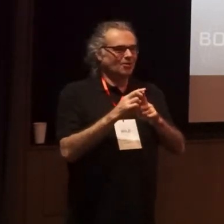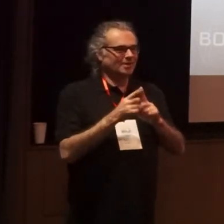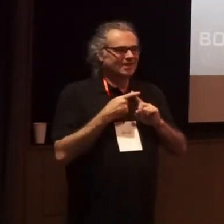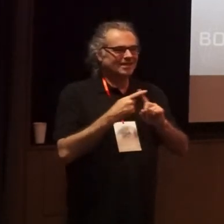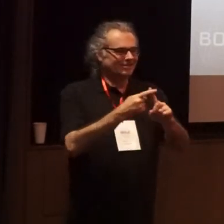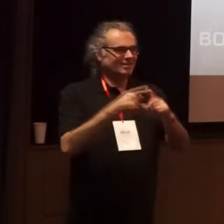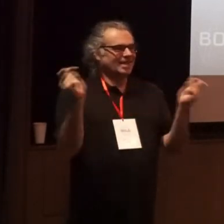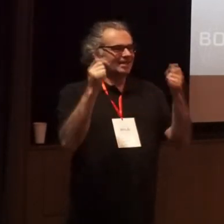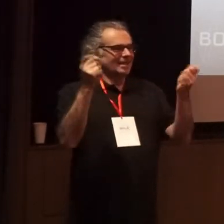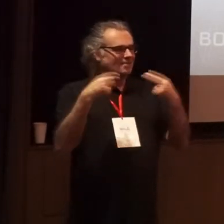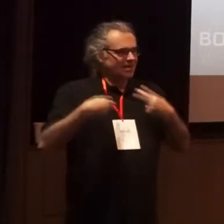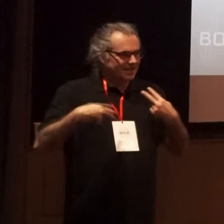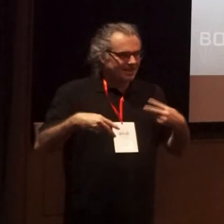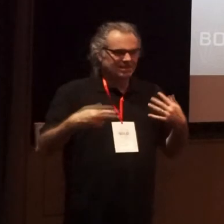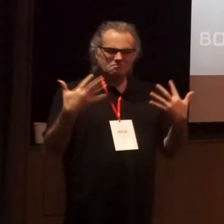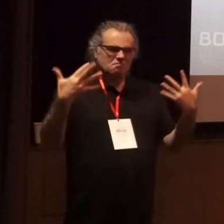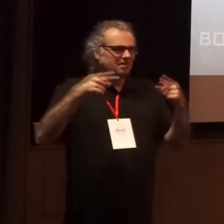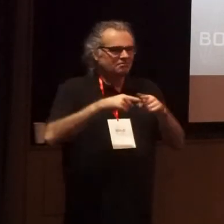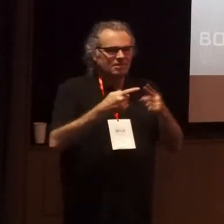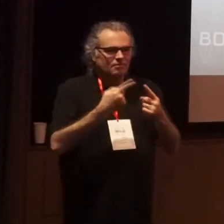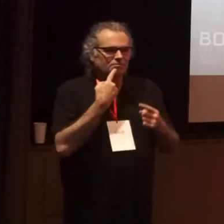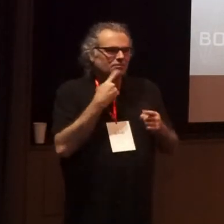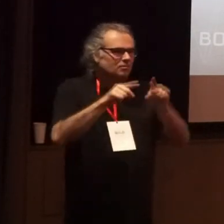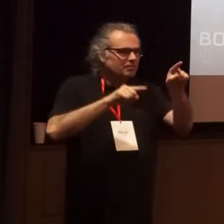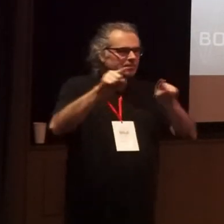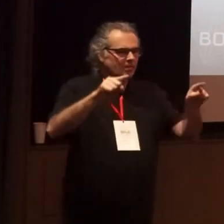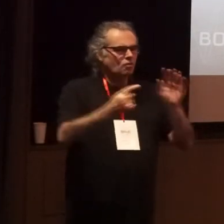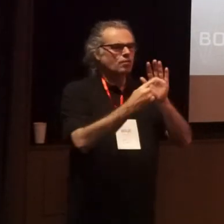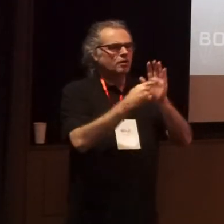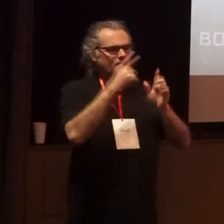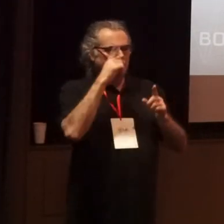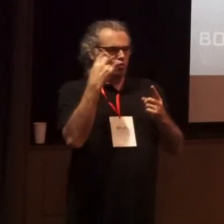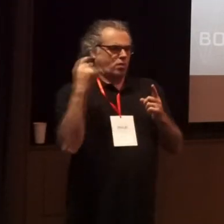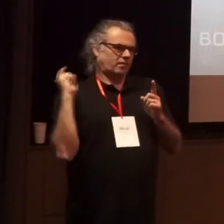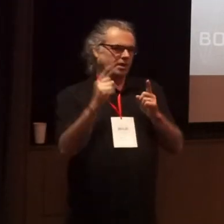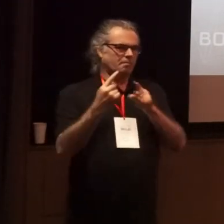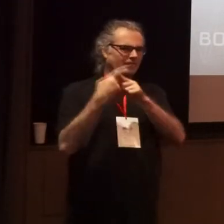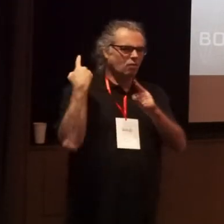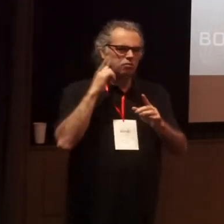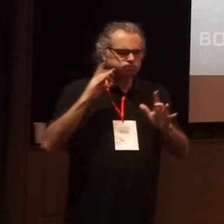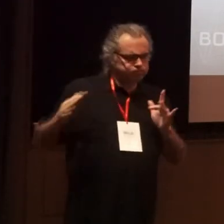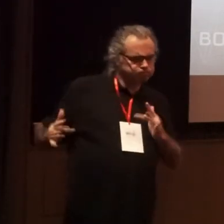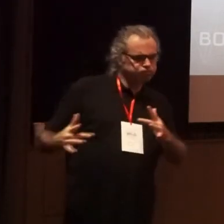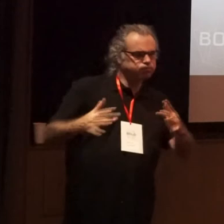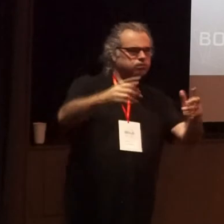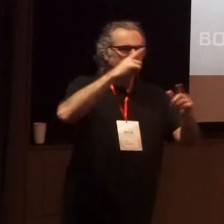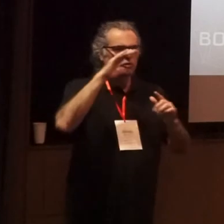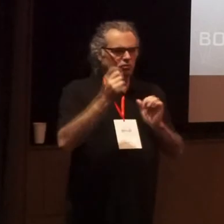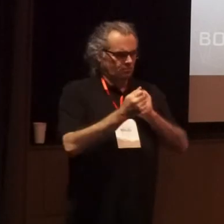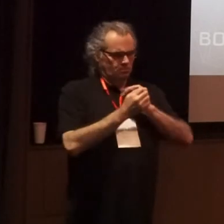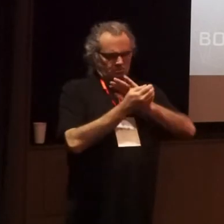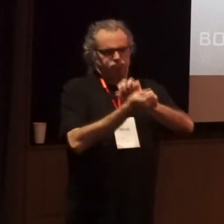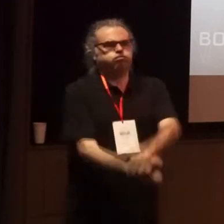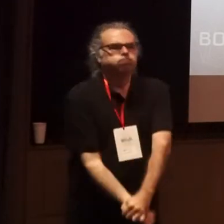celebrate dance in all its many forms and acknowledges those who have gone before us blazing trails, breaking down barriers